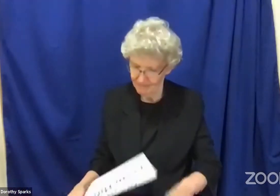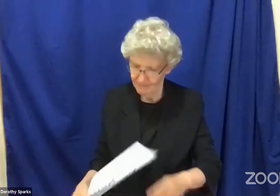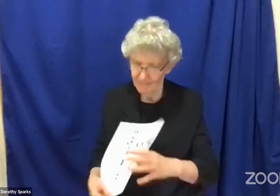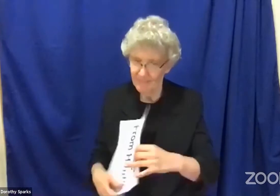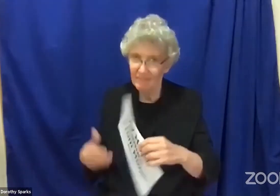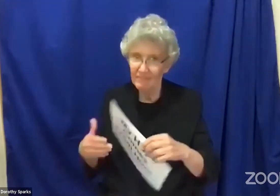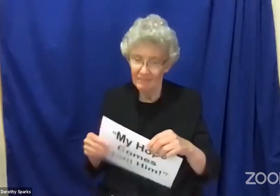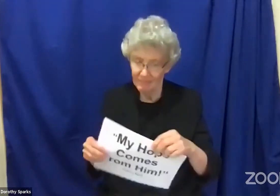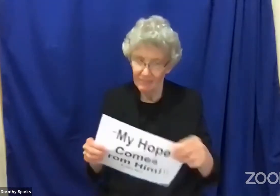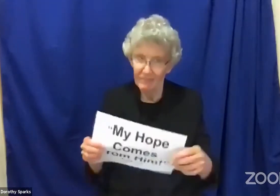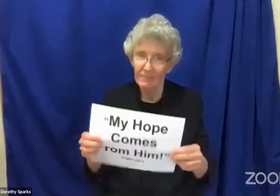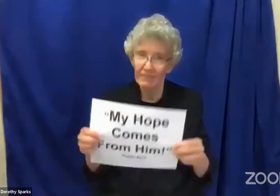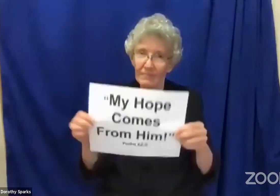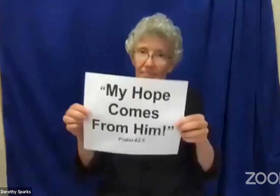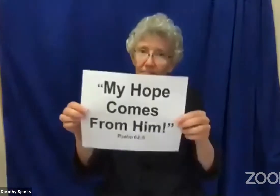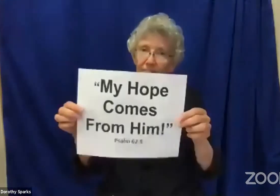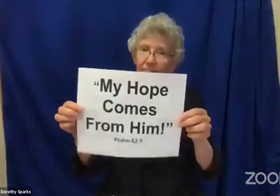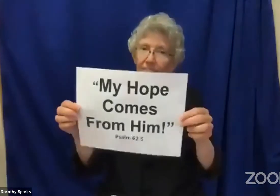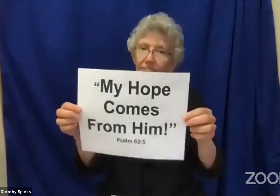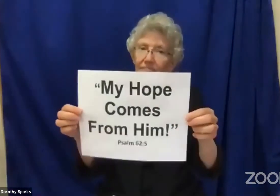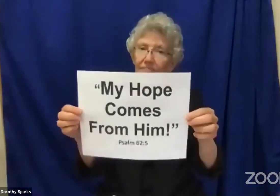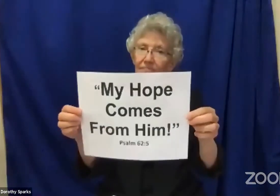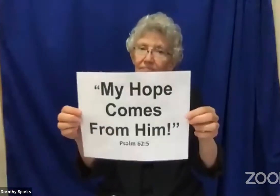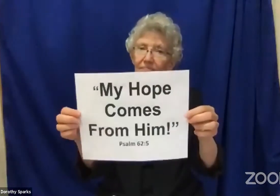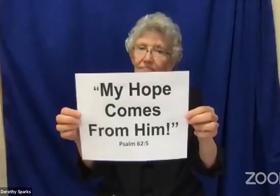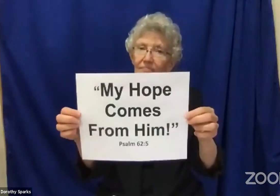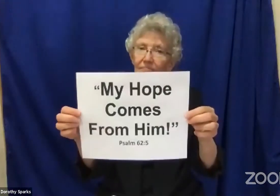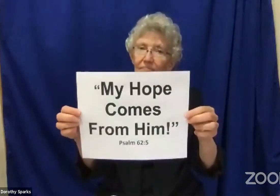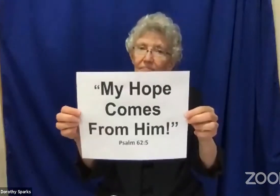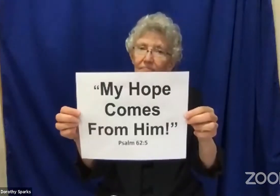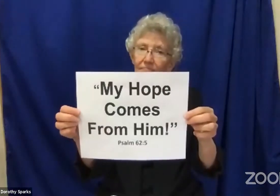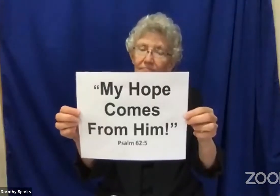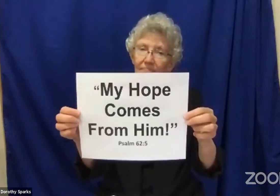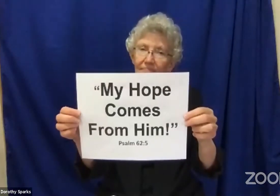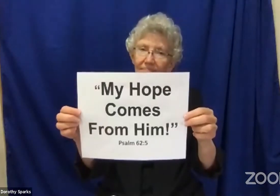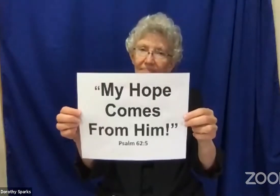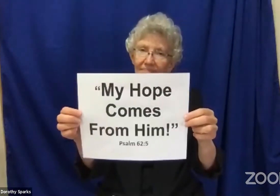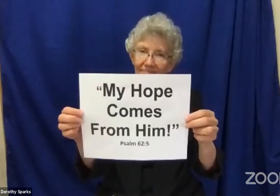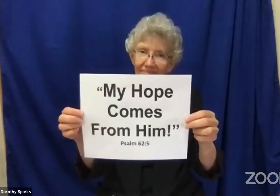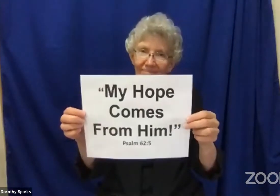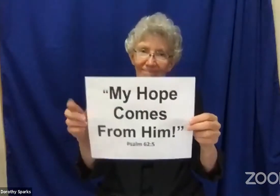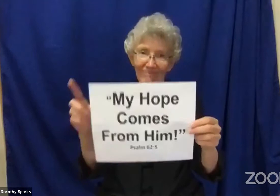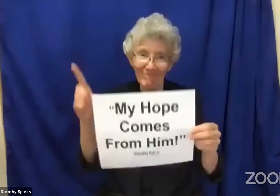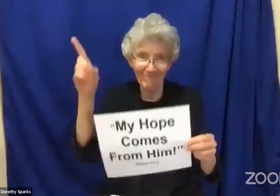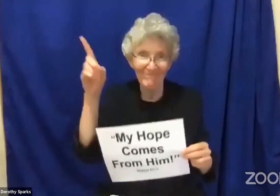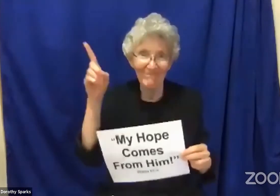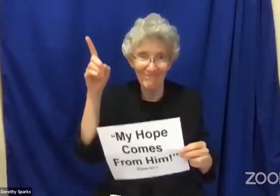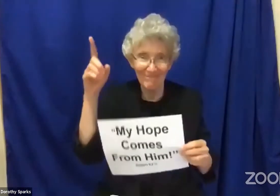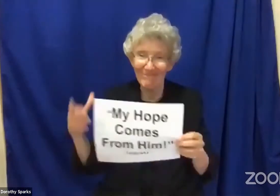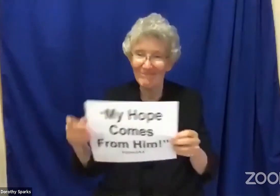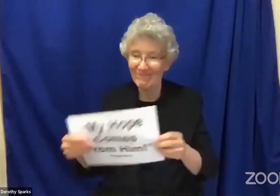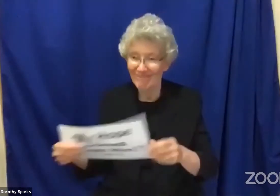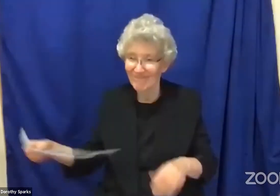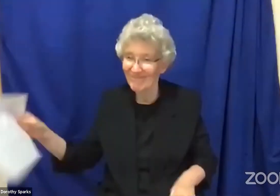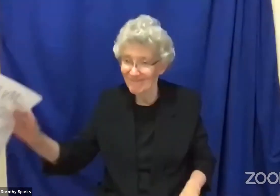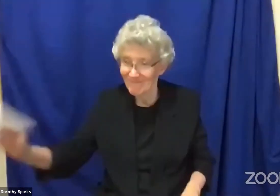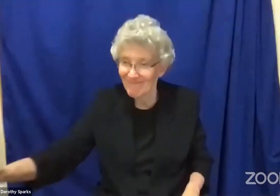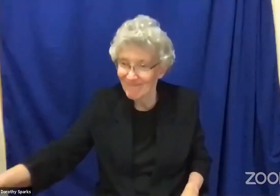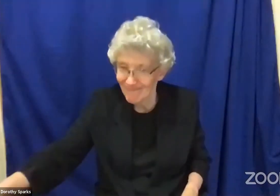And I want to ask you where does it come from? So my hope comes from him from